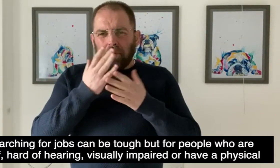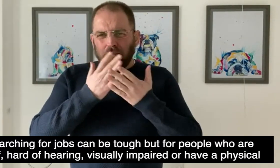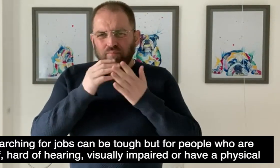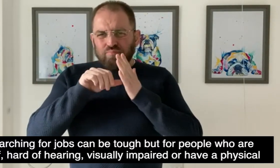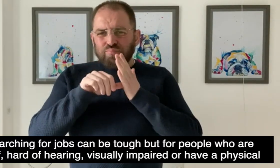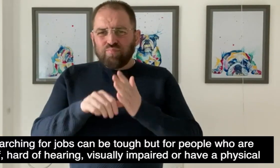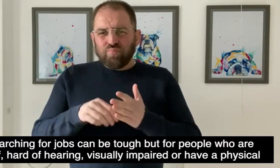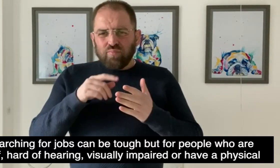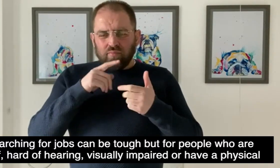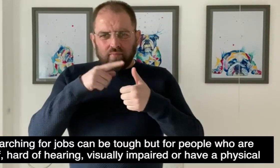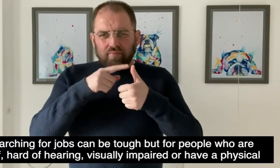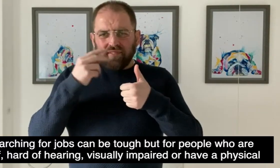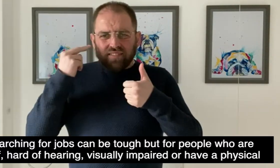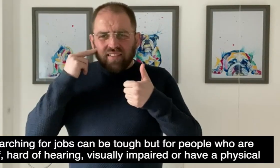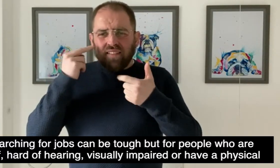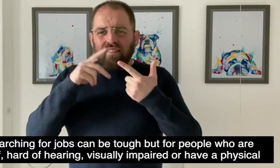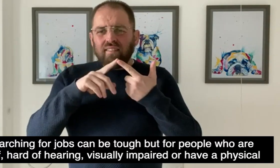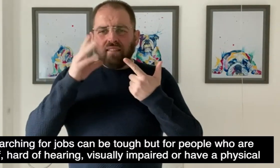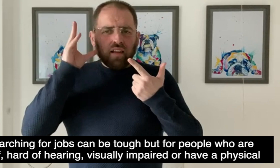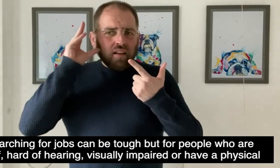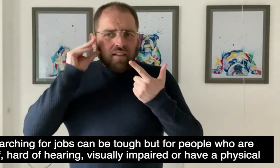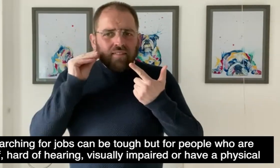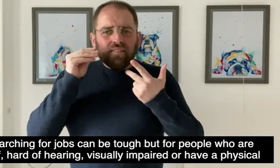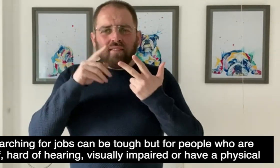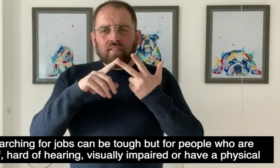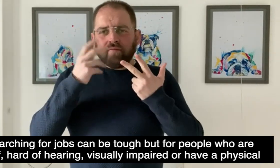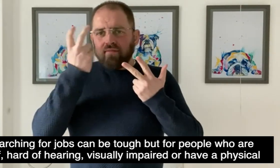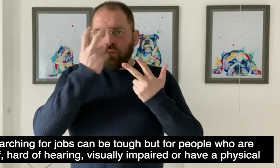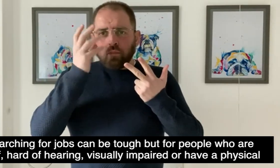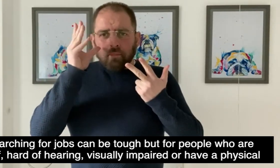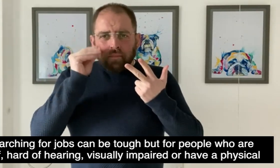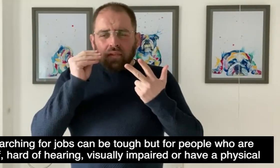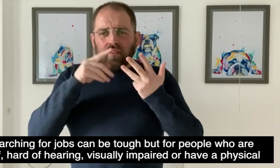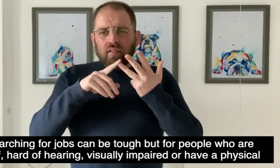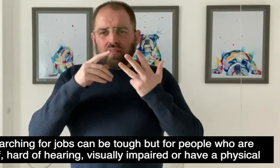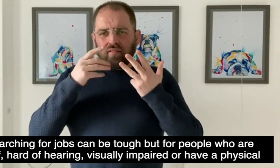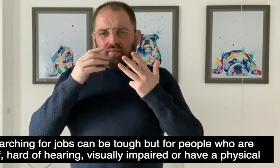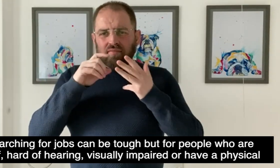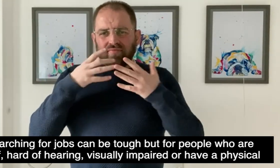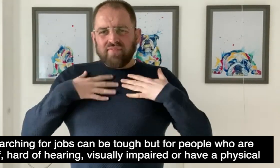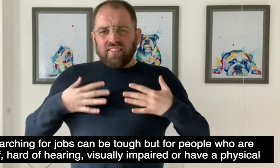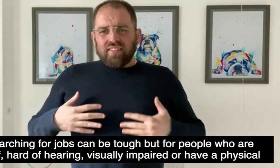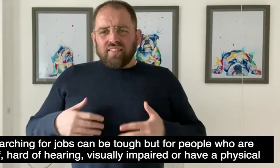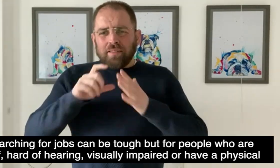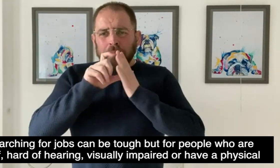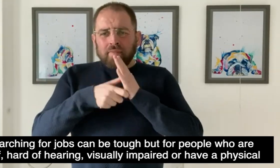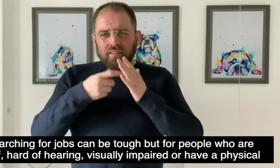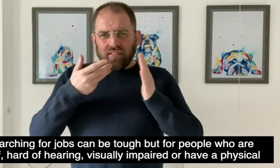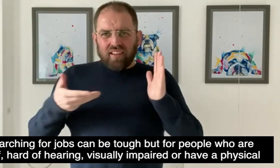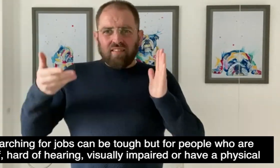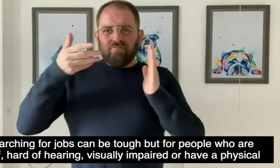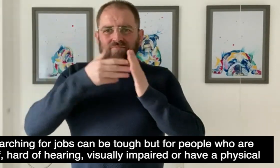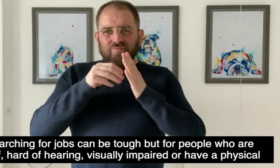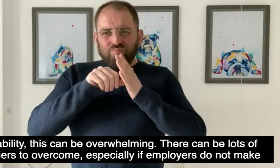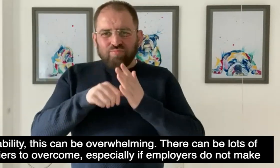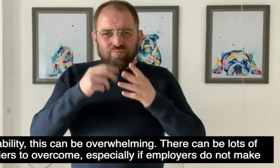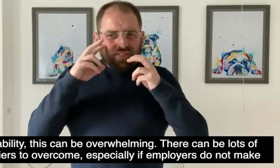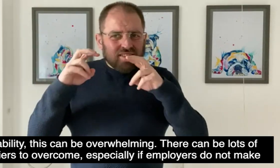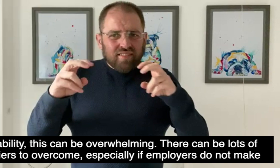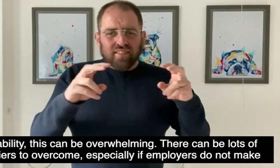Searching for jobs can be tough, but for people who are deaf, hard of hearing, visually impaired or have a physical